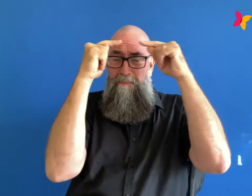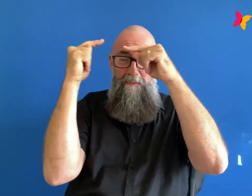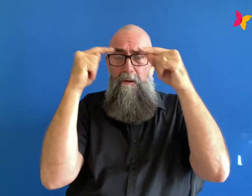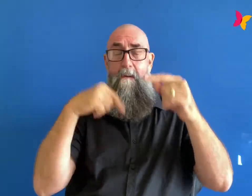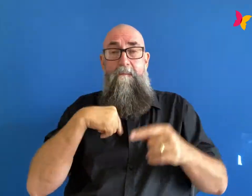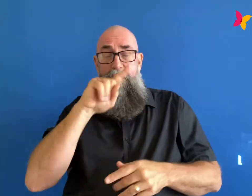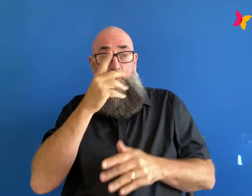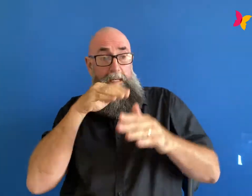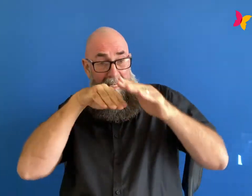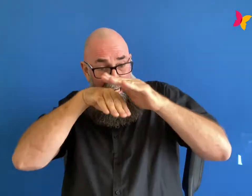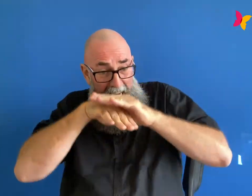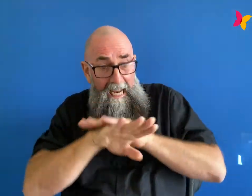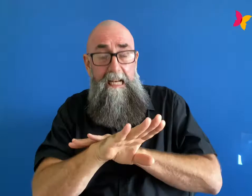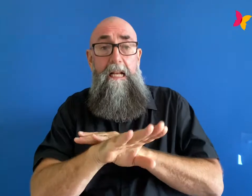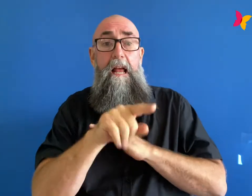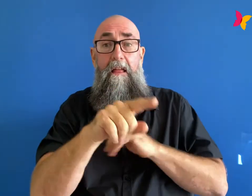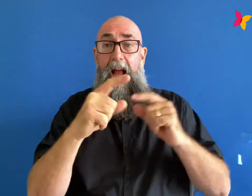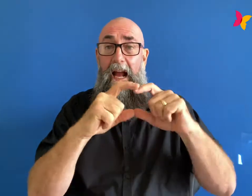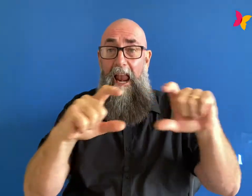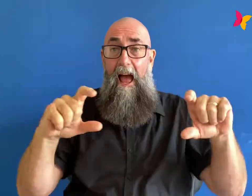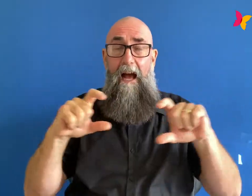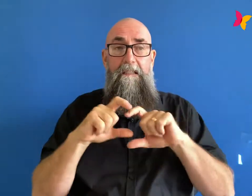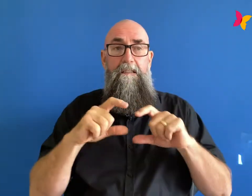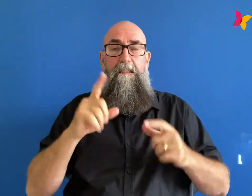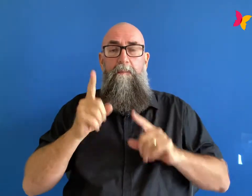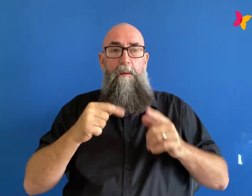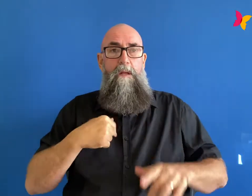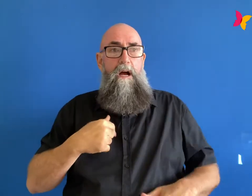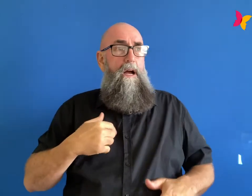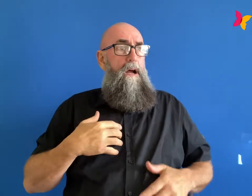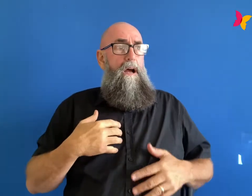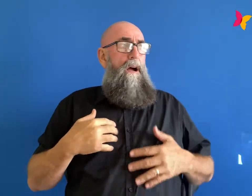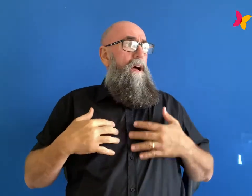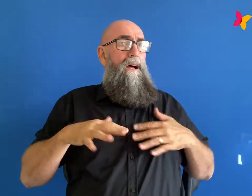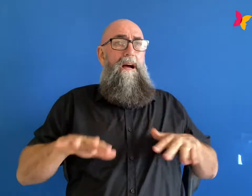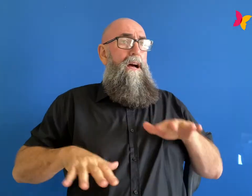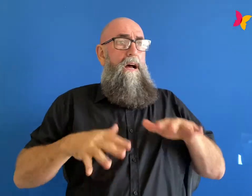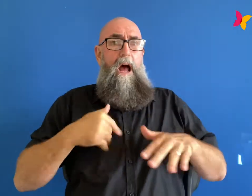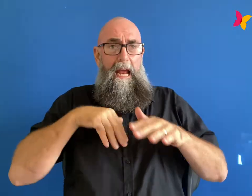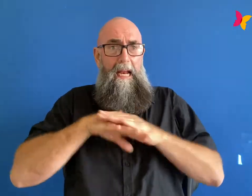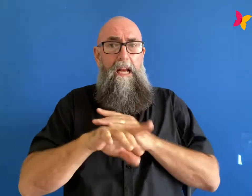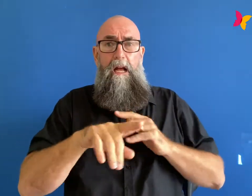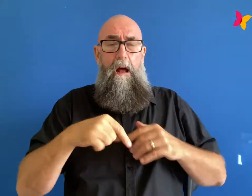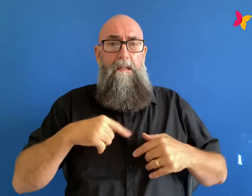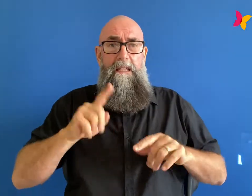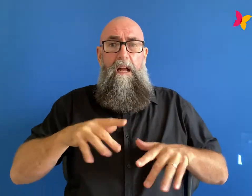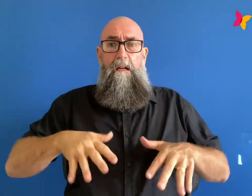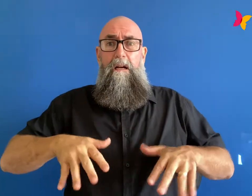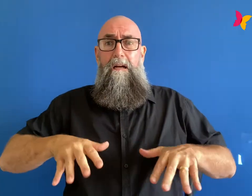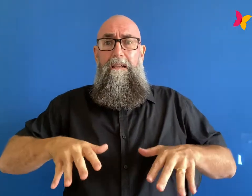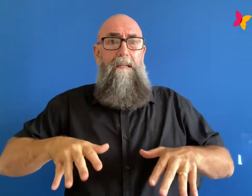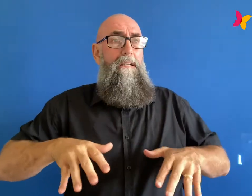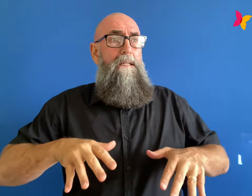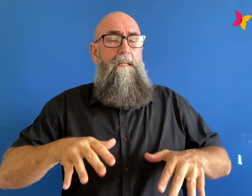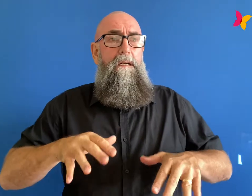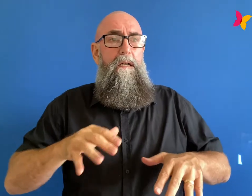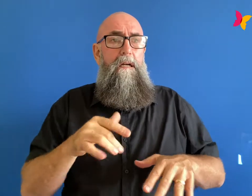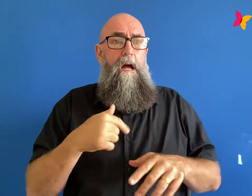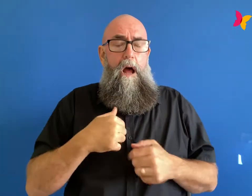unreasonably terrified that there wouldn't be a seat for me and then my hands would be shaking but i was icy cold and simultaneously sweaty